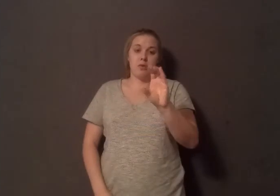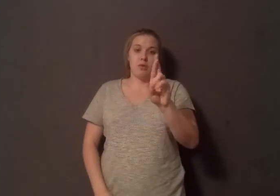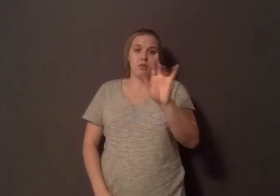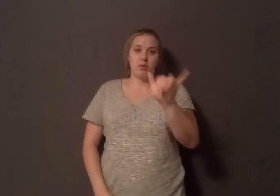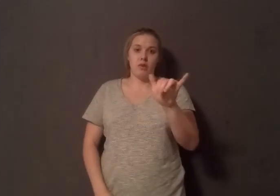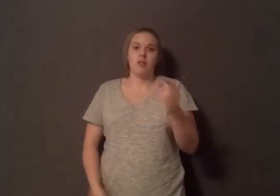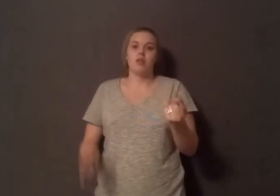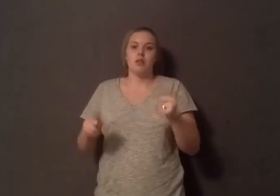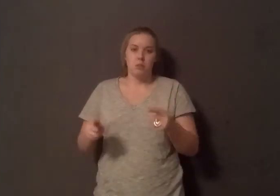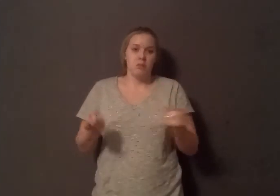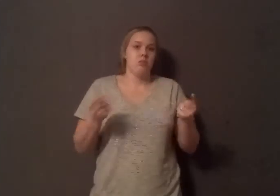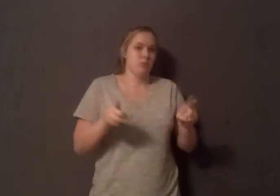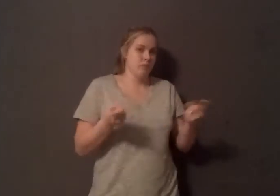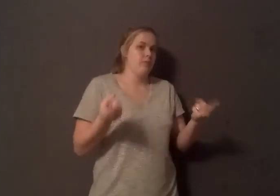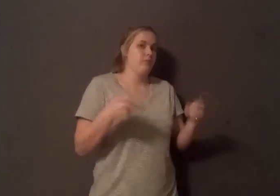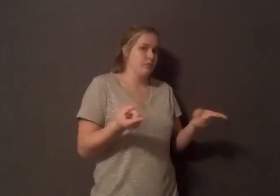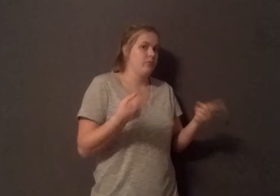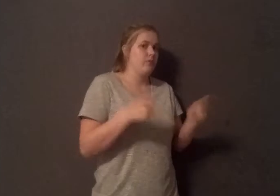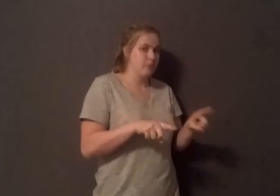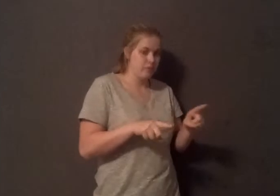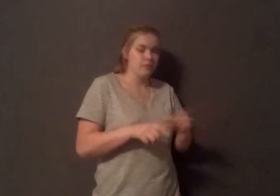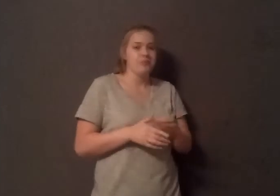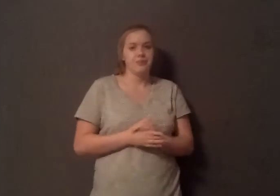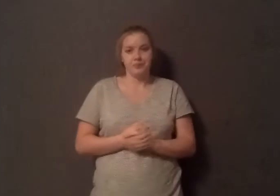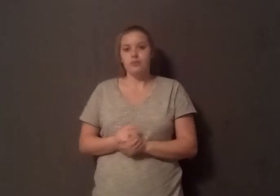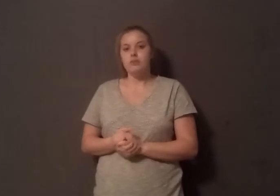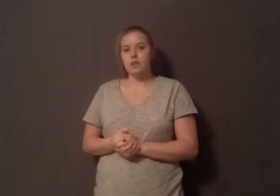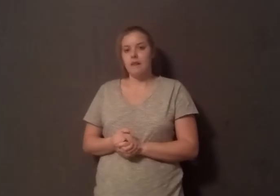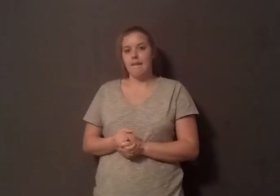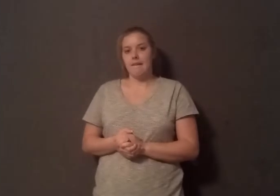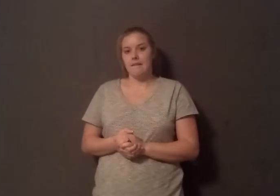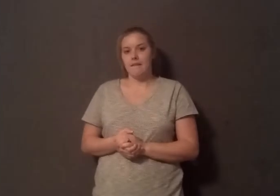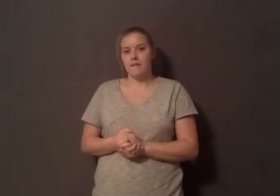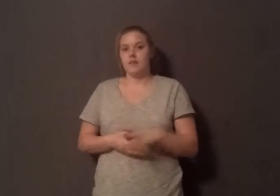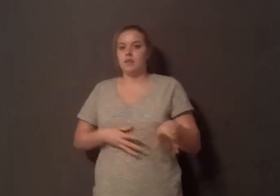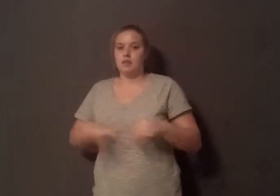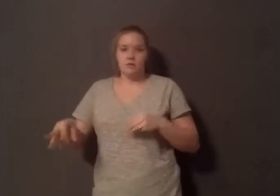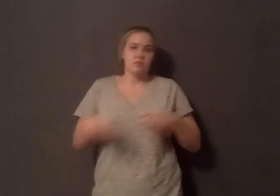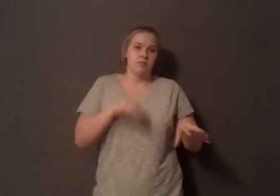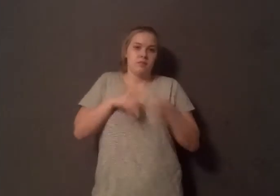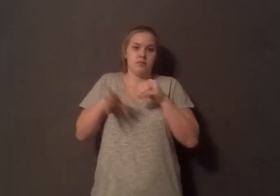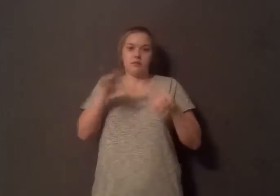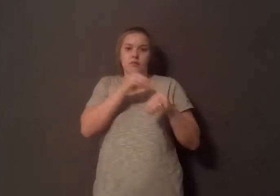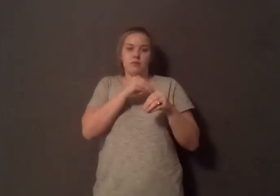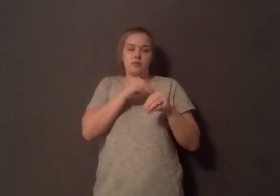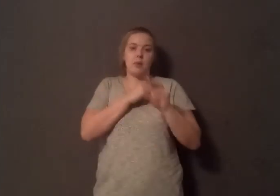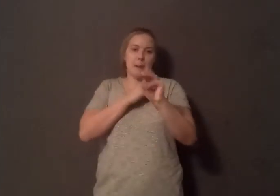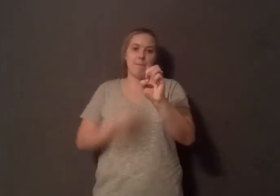bigger fish who are eaten by bigger fish. And these pesticides and herbicides bioaccumulate in the fish flesh. And these big fish, including the salmon, which